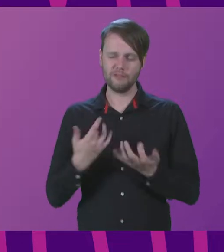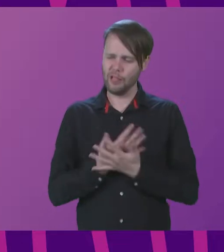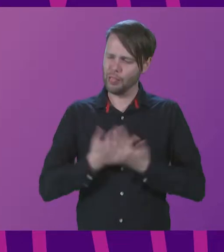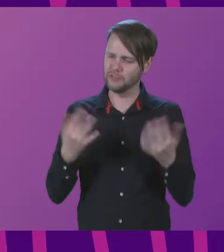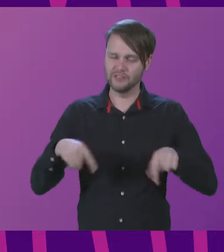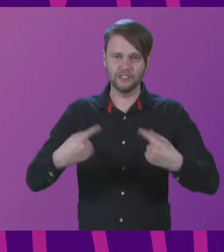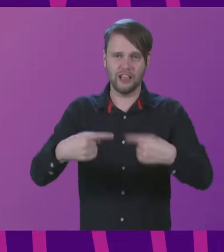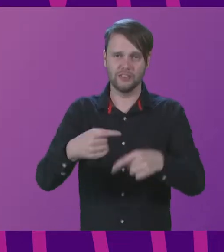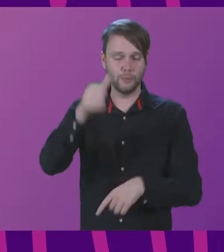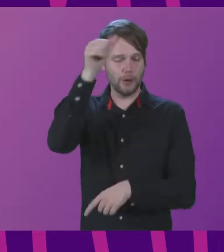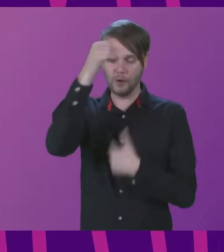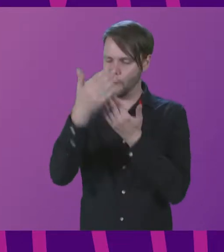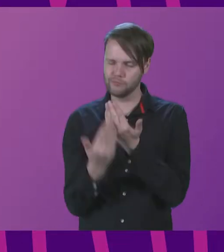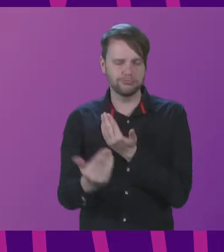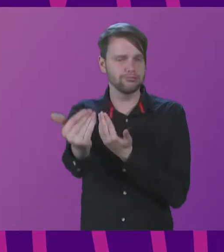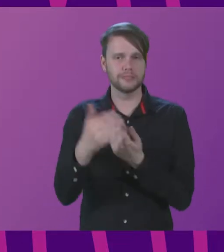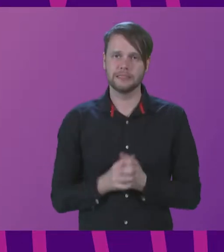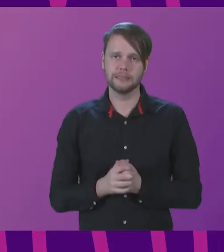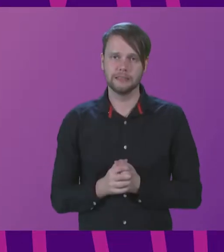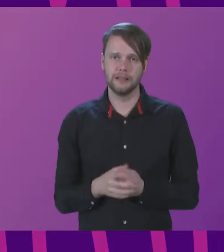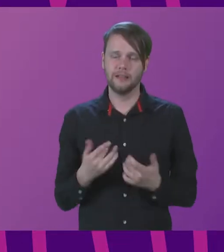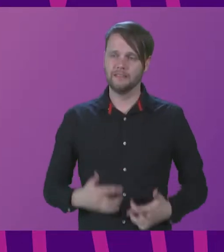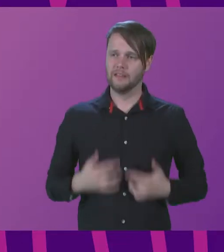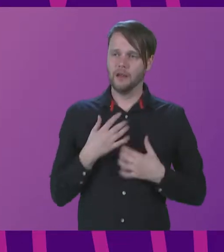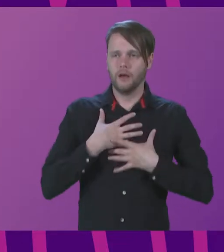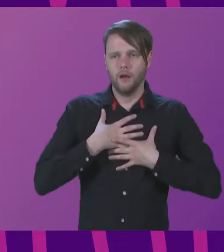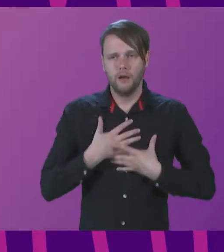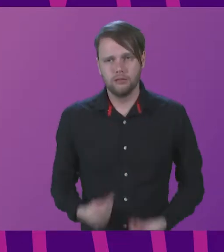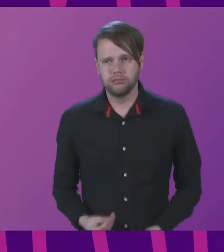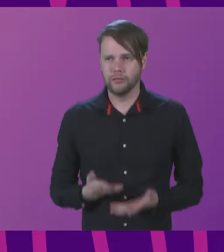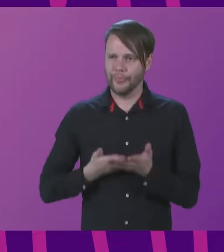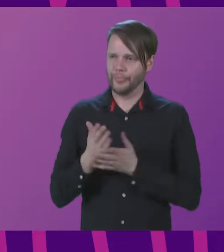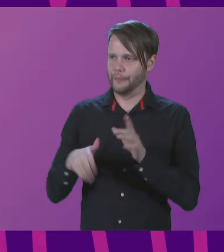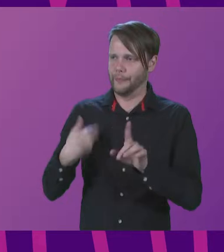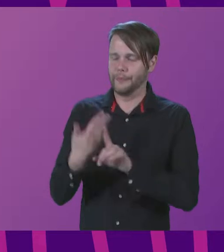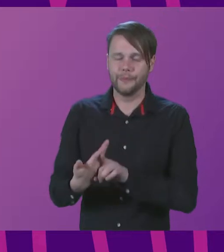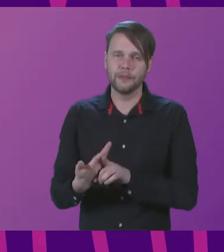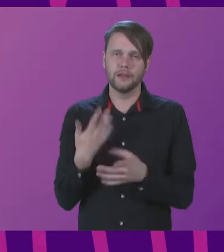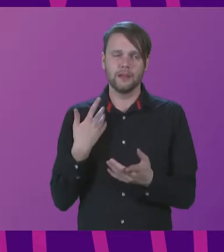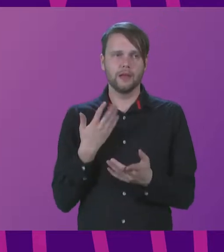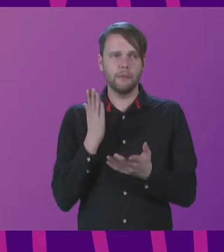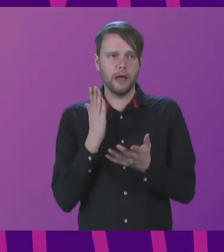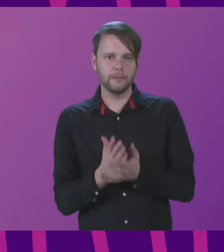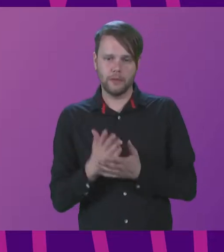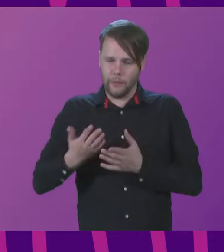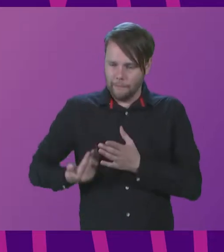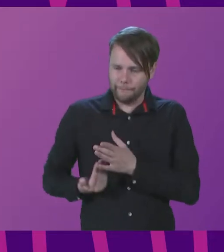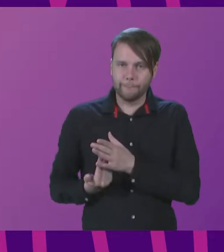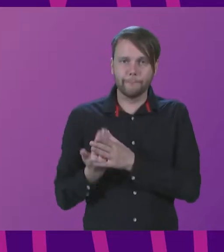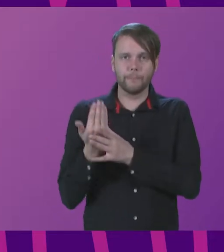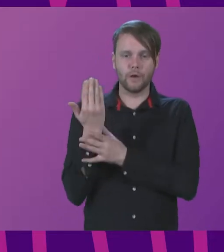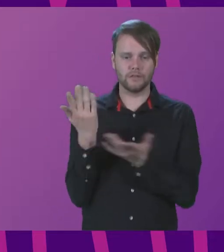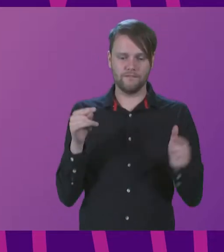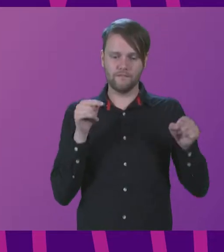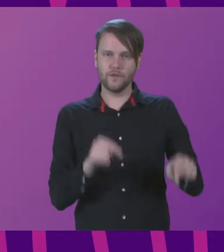challenges in the years ahead and there's a certain amount of exhaustion after everything that went through, we actually emerged from this pandemic